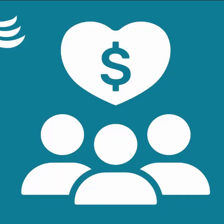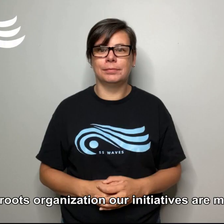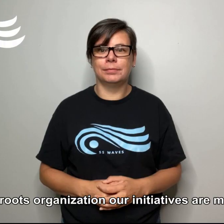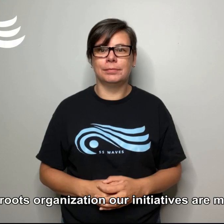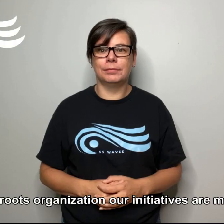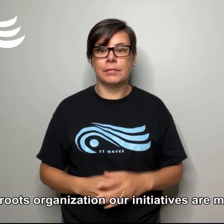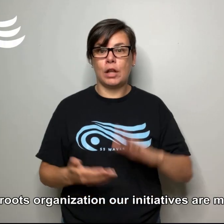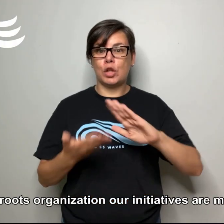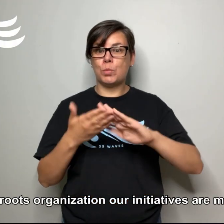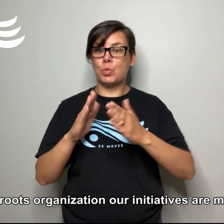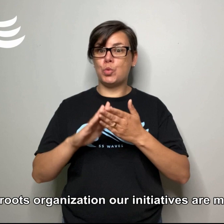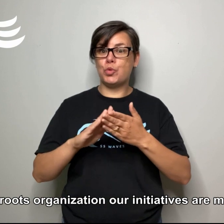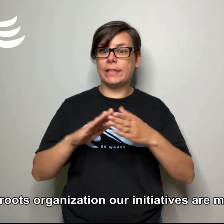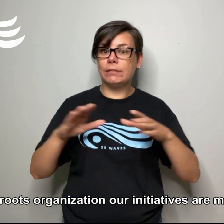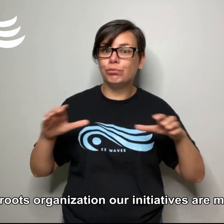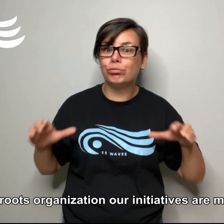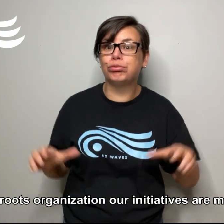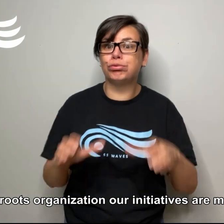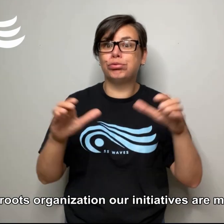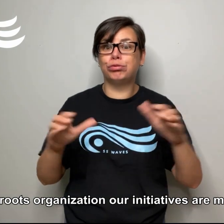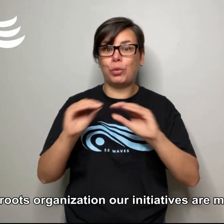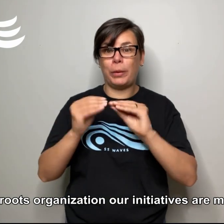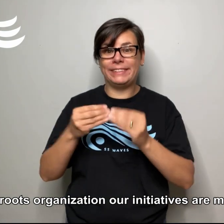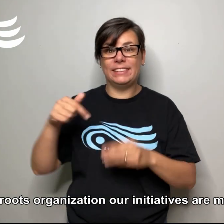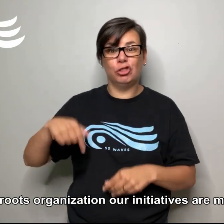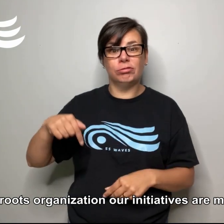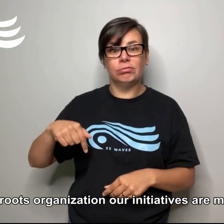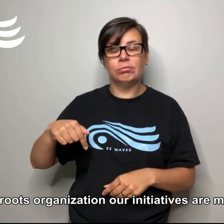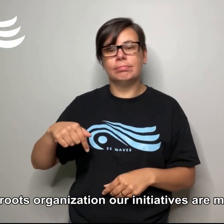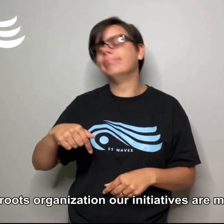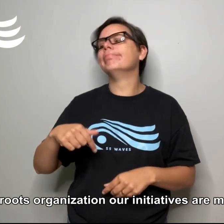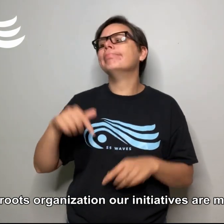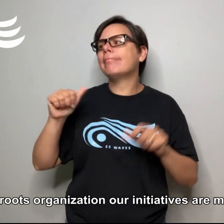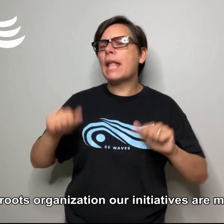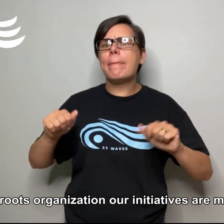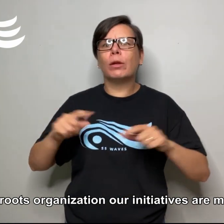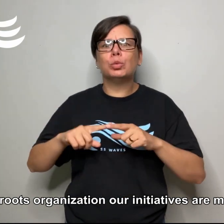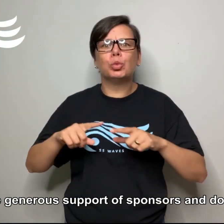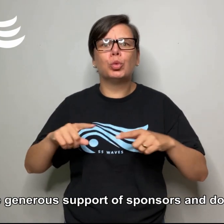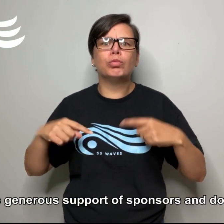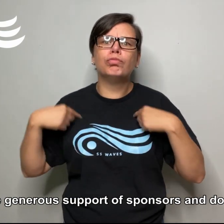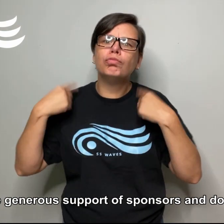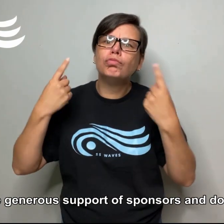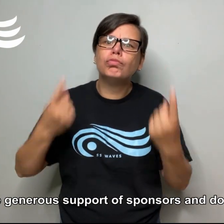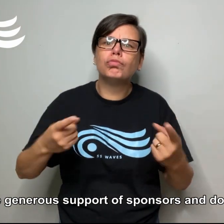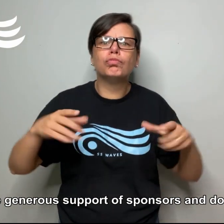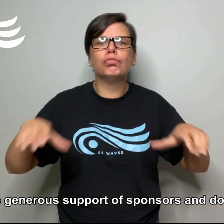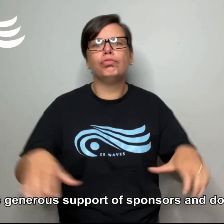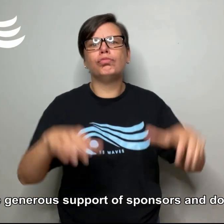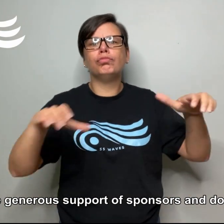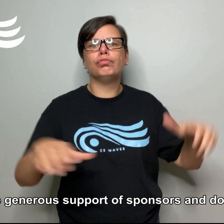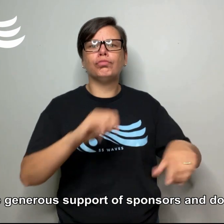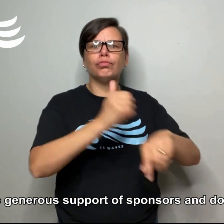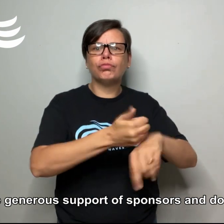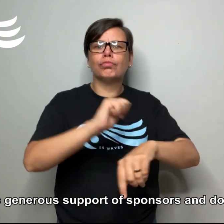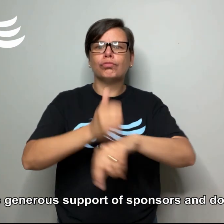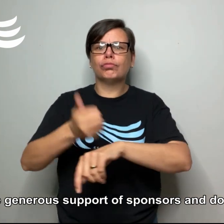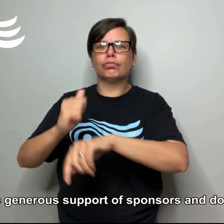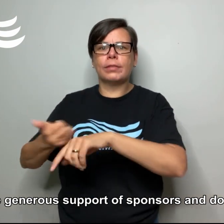As a grassroots organization, our initiatives are made possible through the generous support